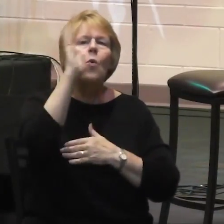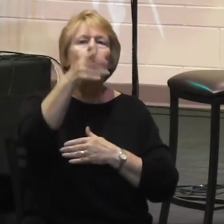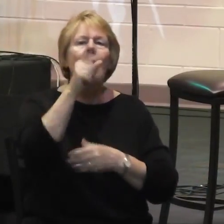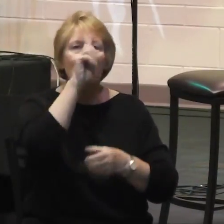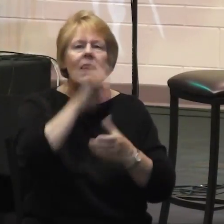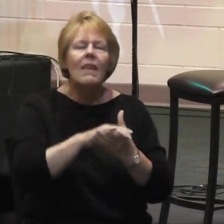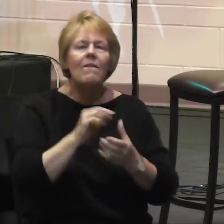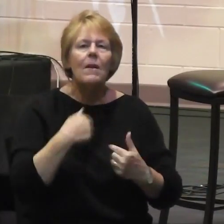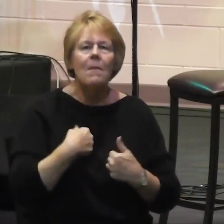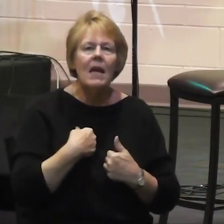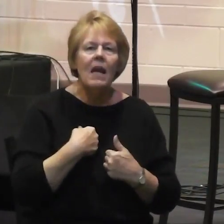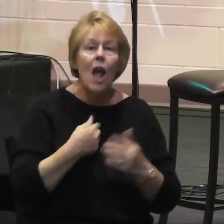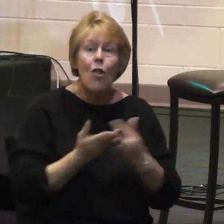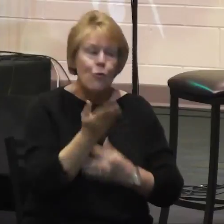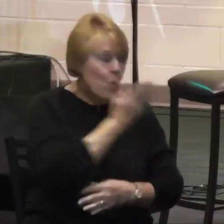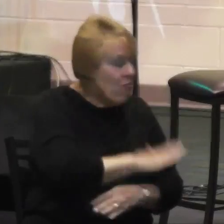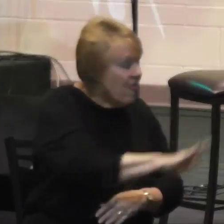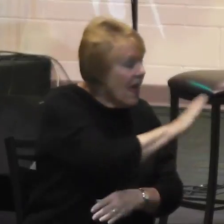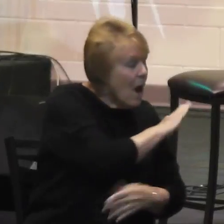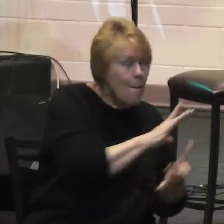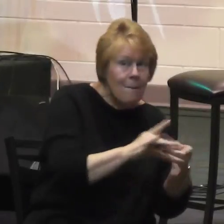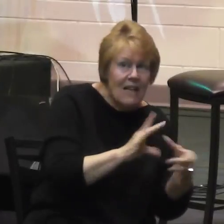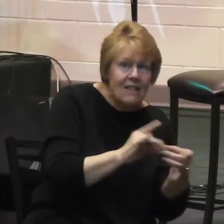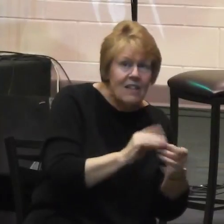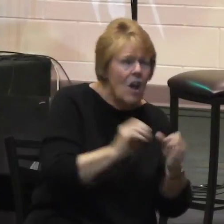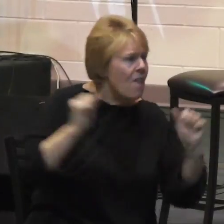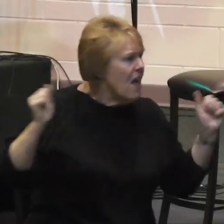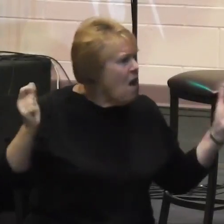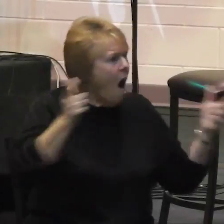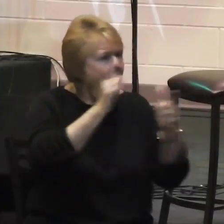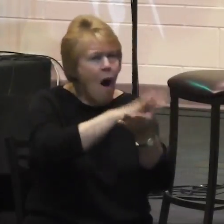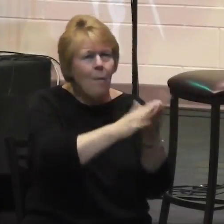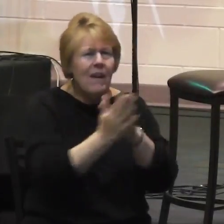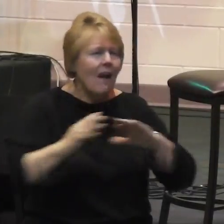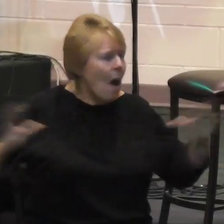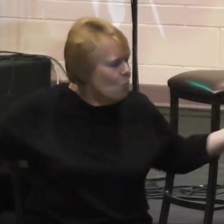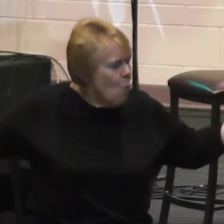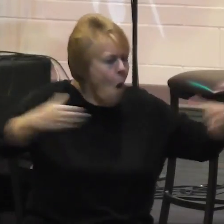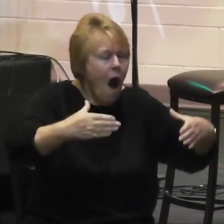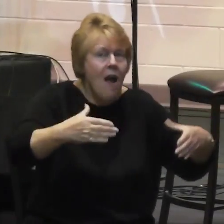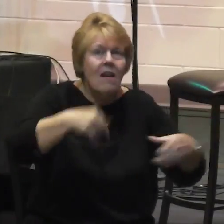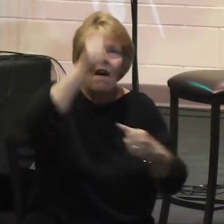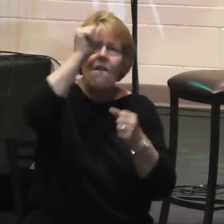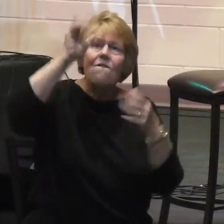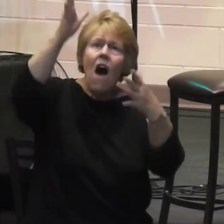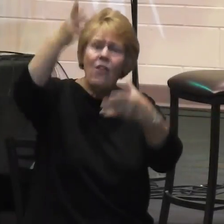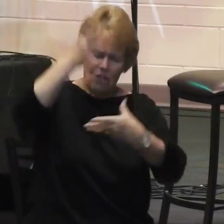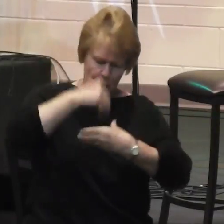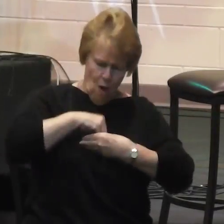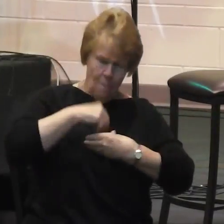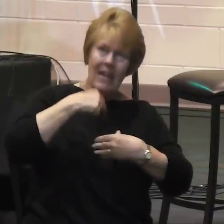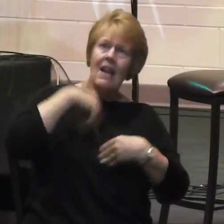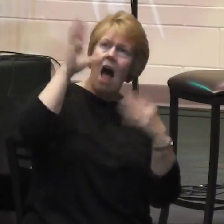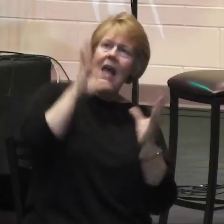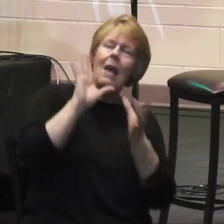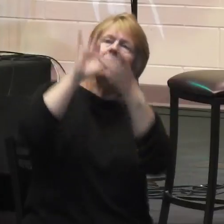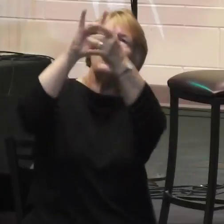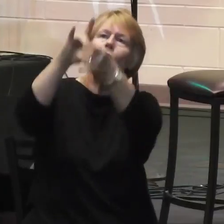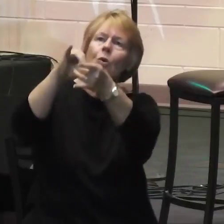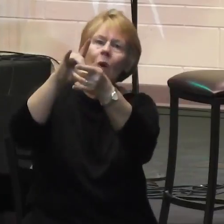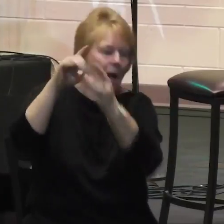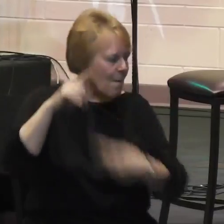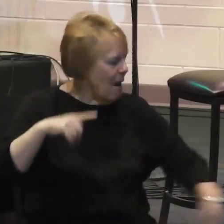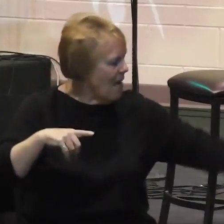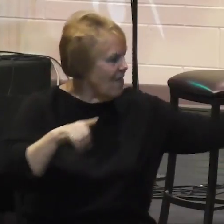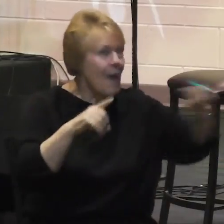that all of them may be one. Father, just as you are in me and I am in you, may they also be